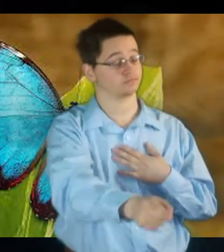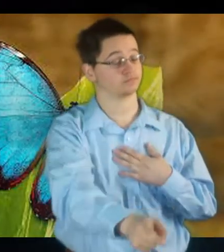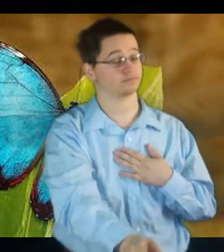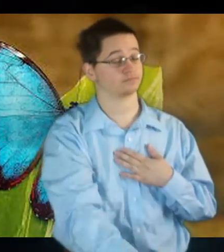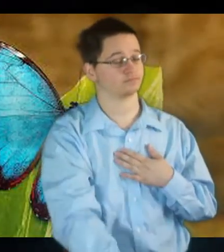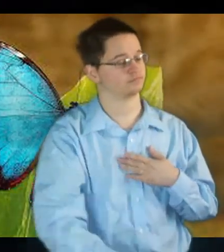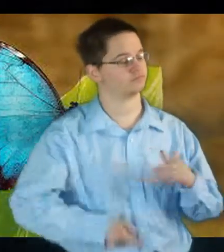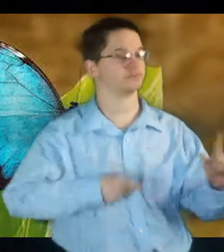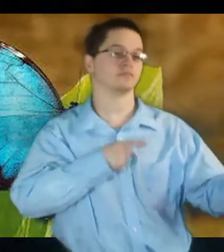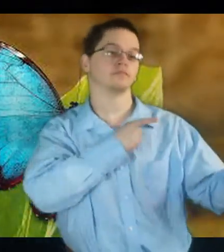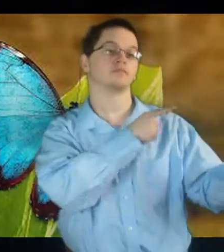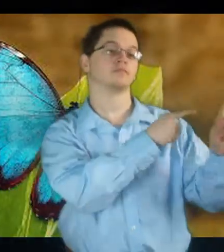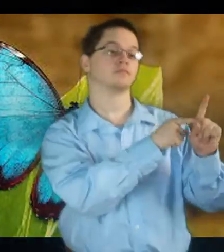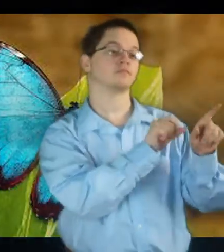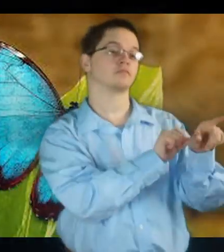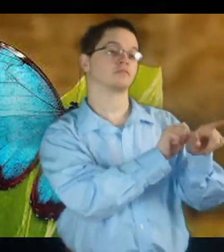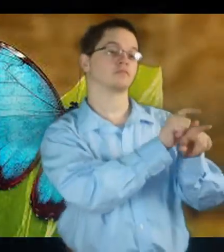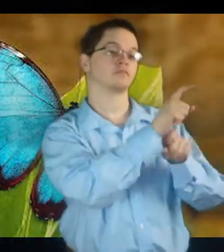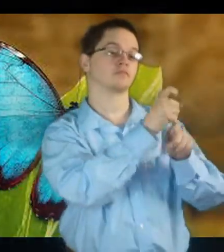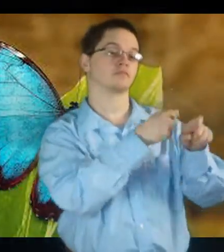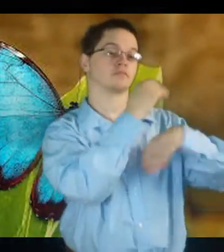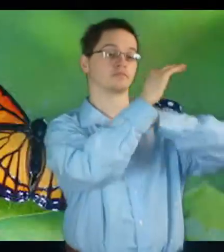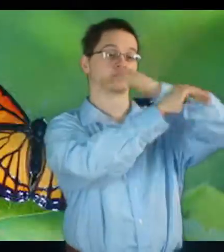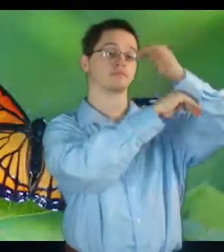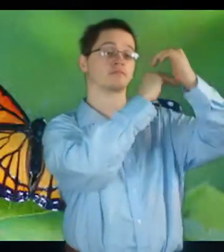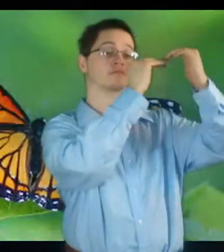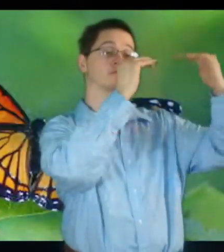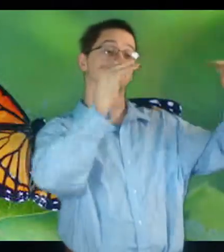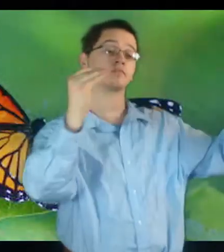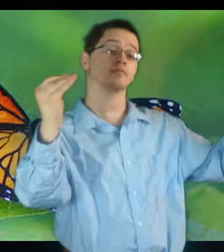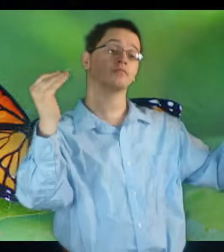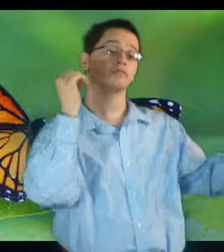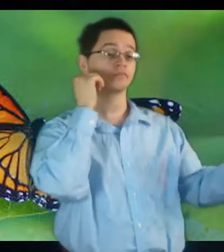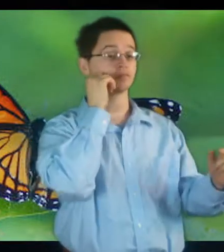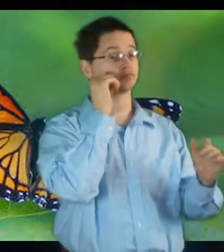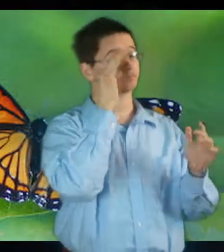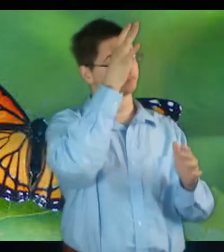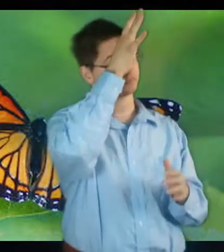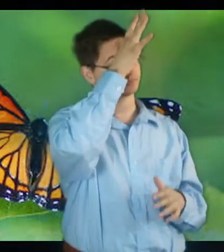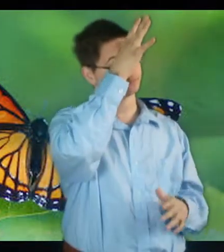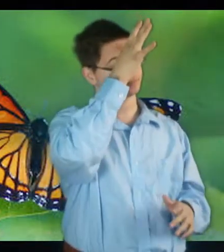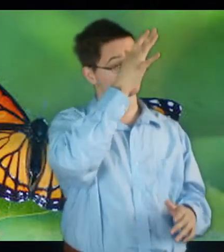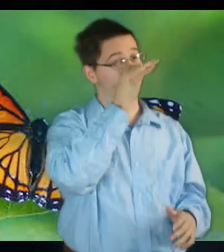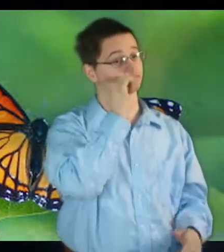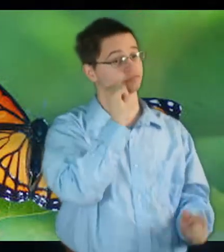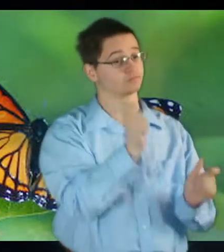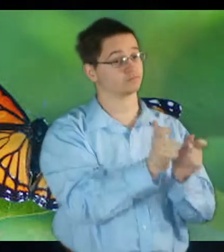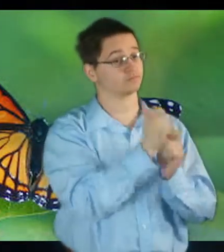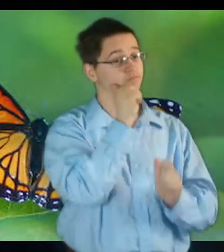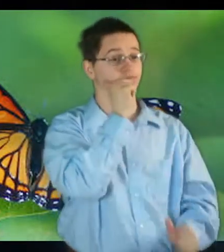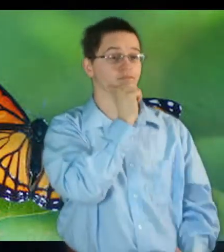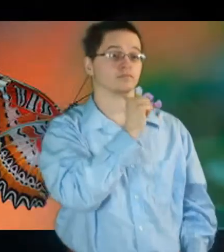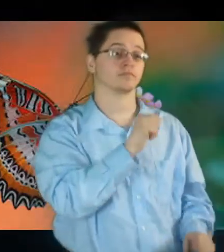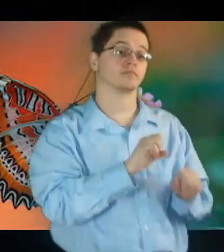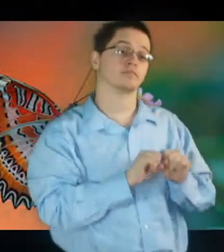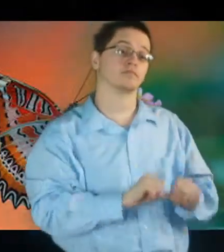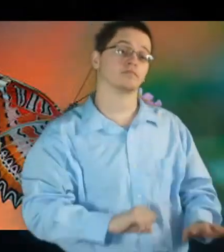She was sent here from heaven And she's daddy's little girl As I drop to